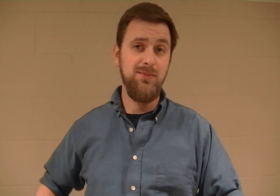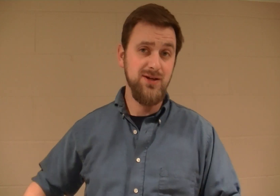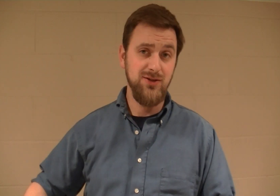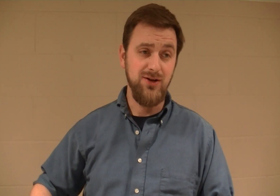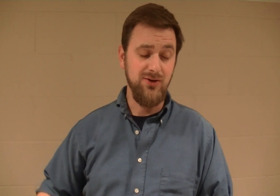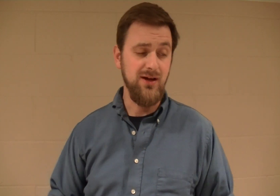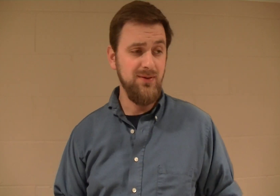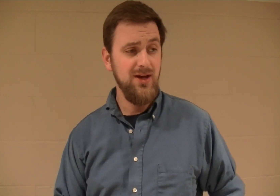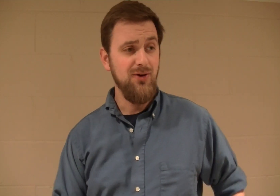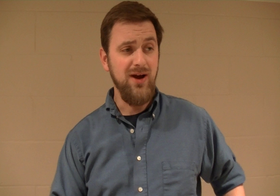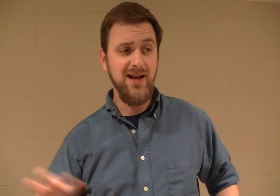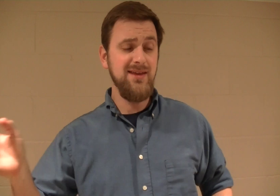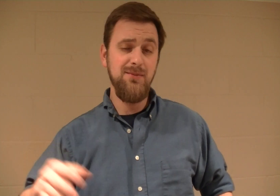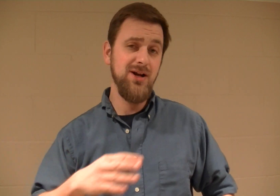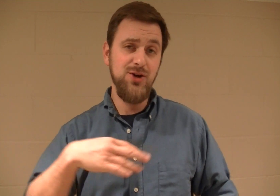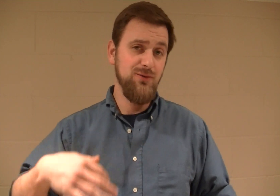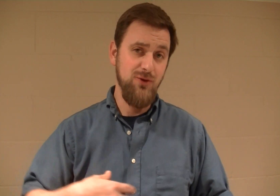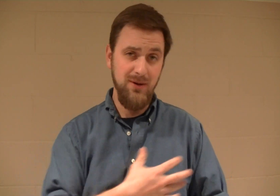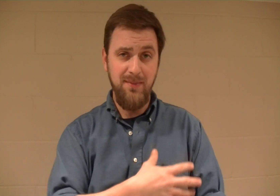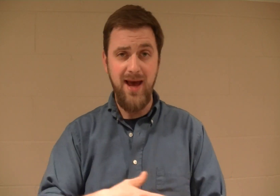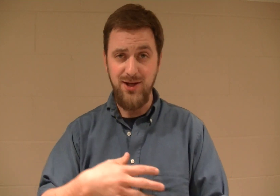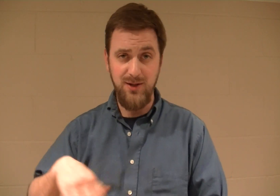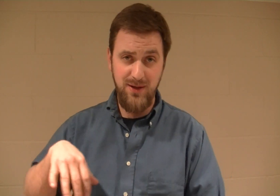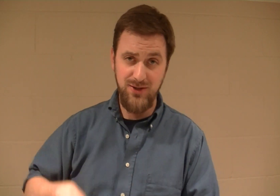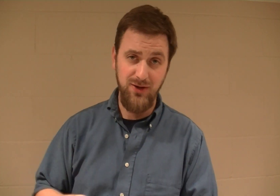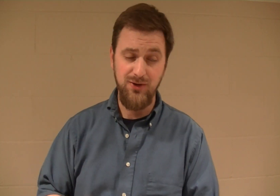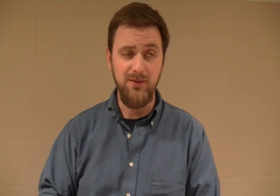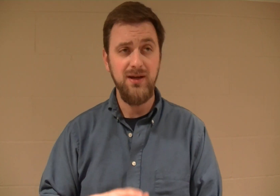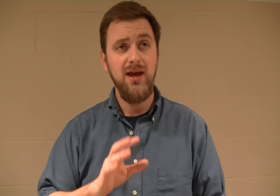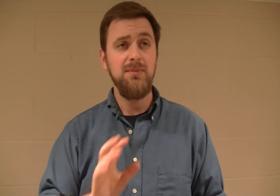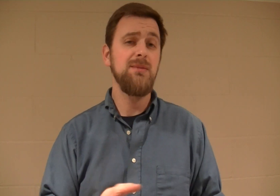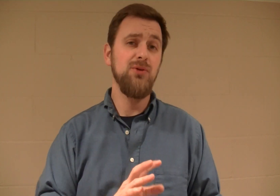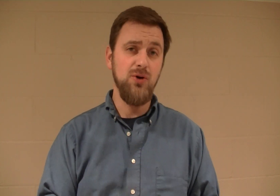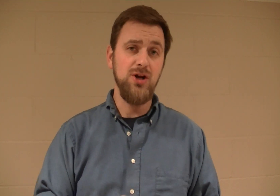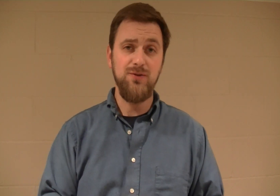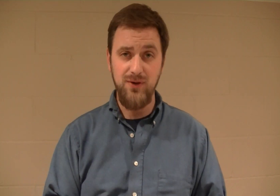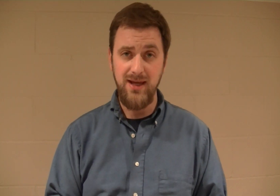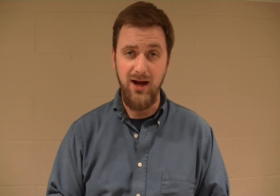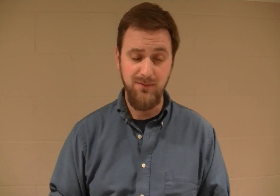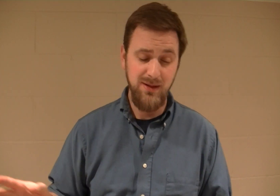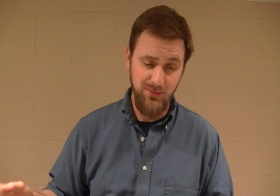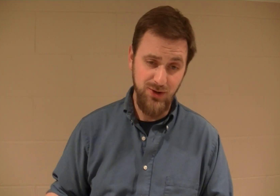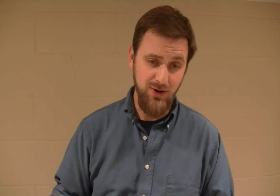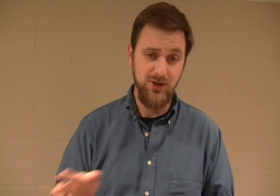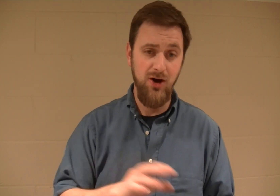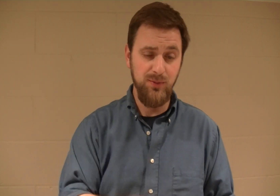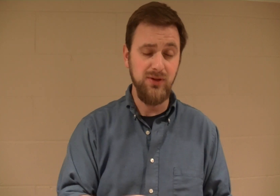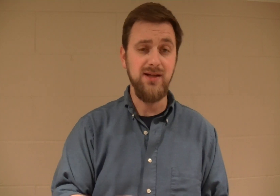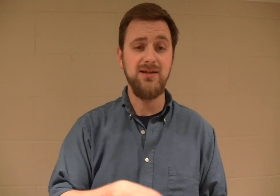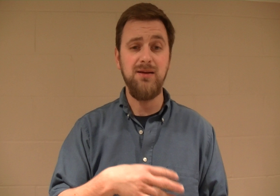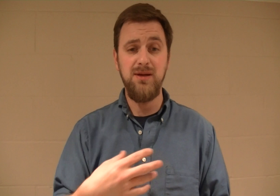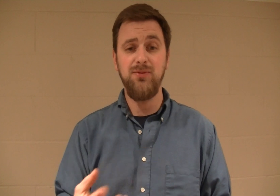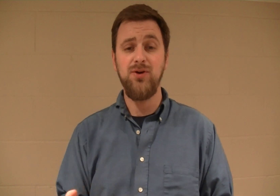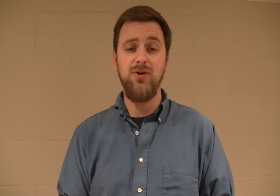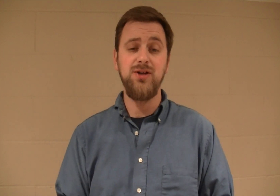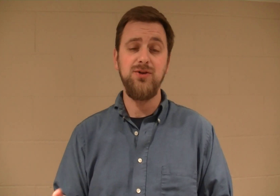a pistol on your hip, or anything but a uniform and a badge and a pistol on your hip, people are going to freak out. People are going to call the police, and people are going to